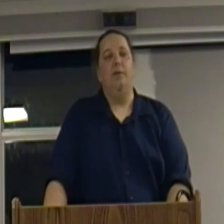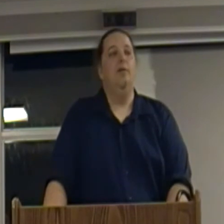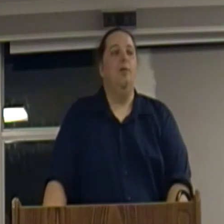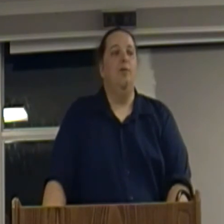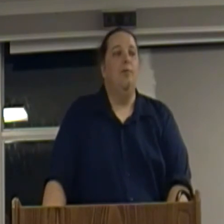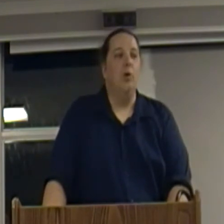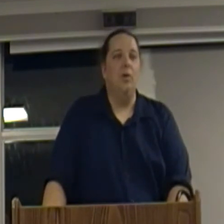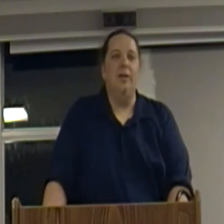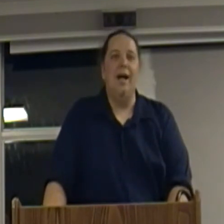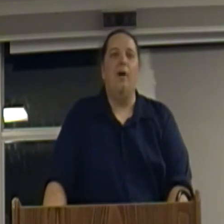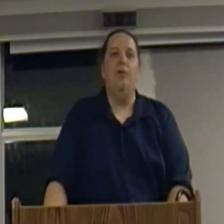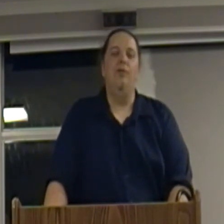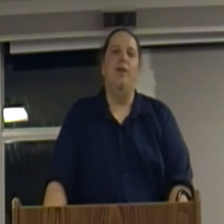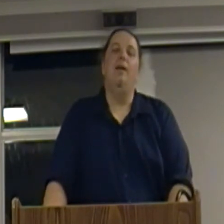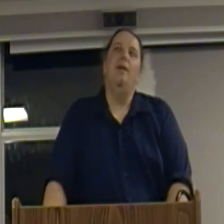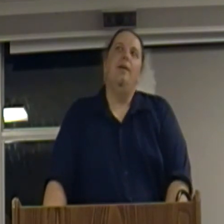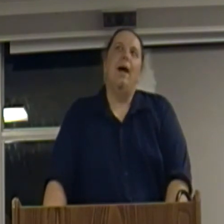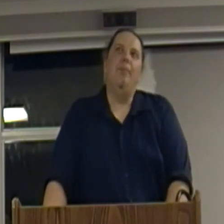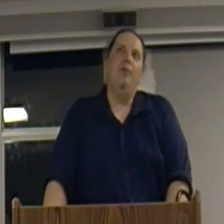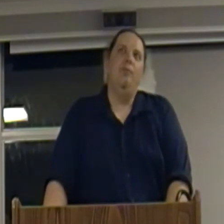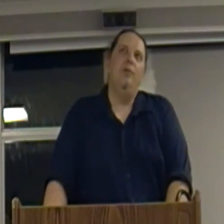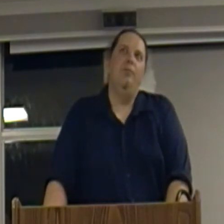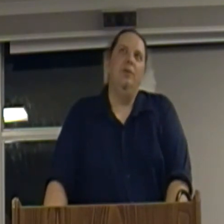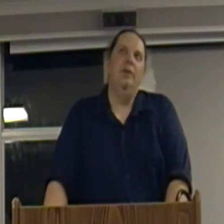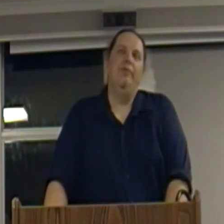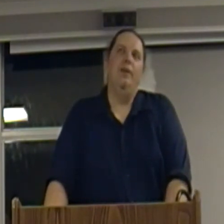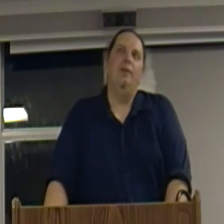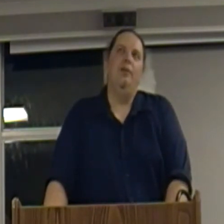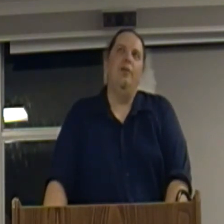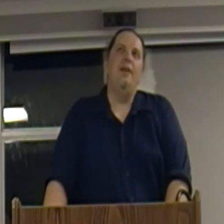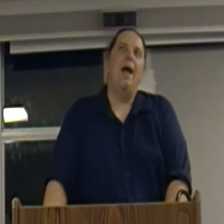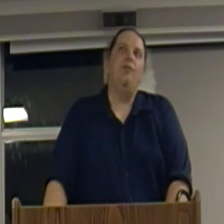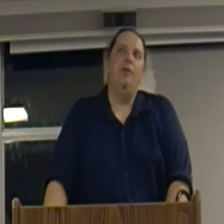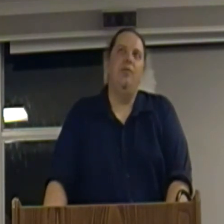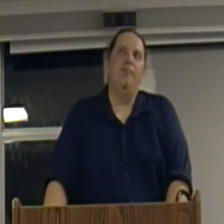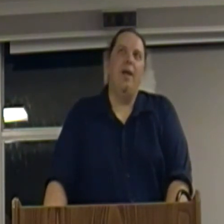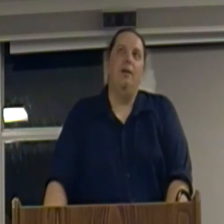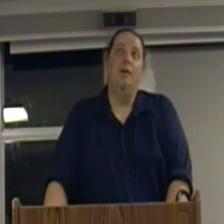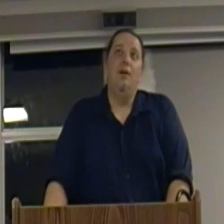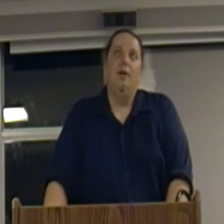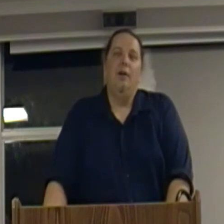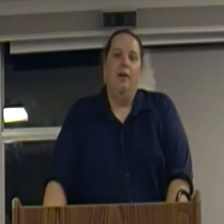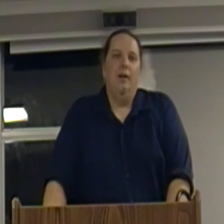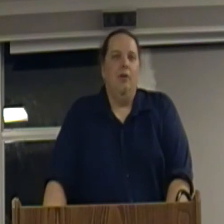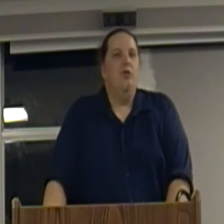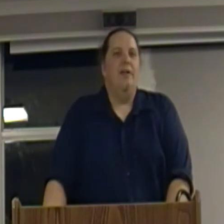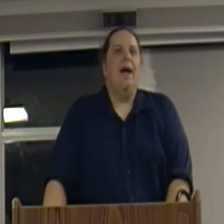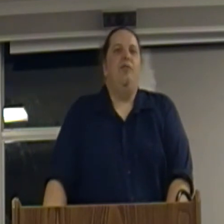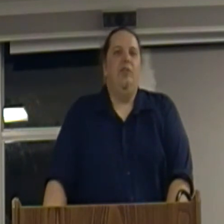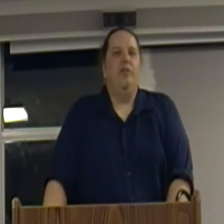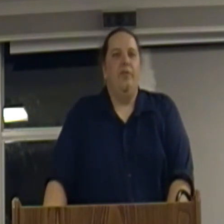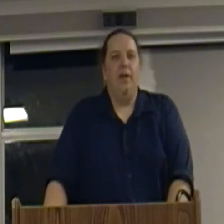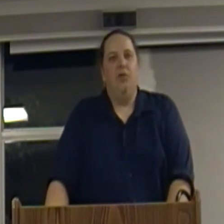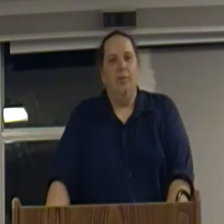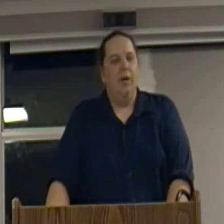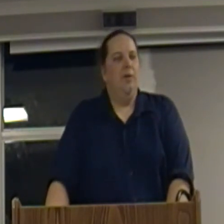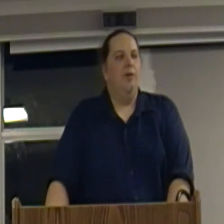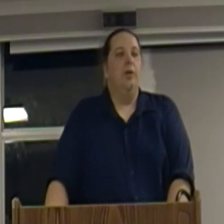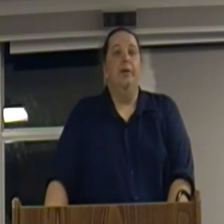frequently now, is that capitalism is the belief that the nastiest of men can do the nastiest of things for the public good.